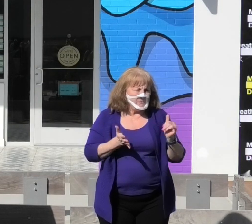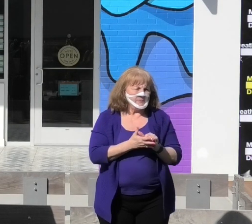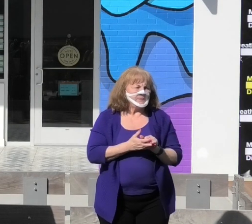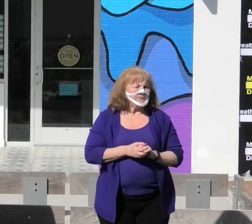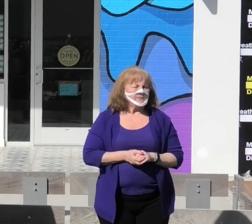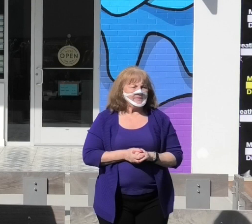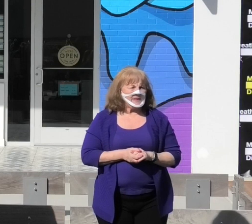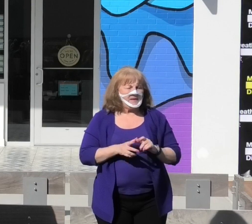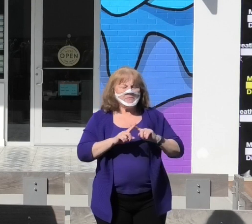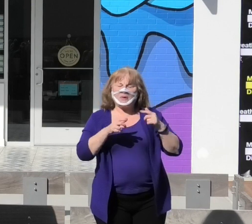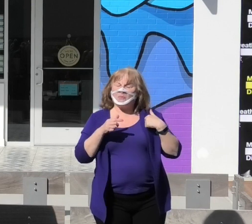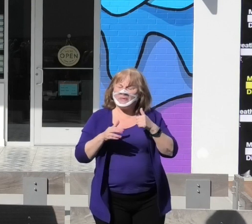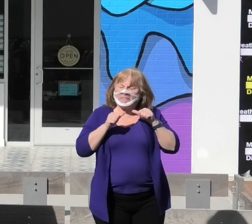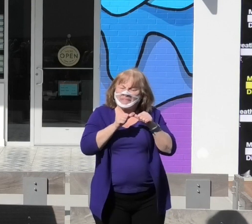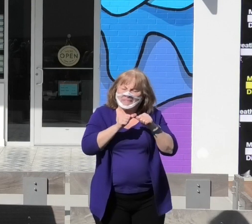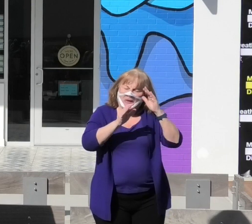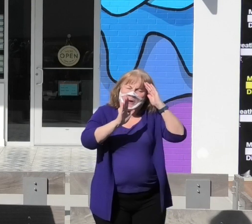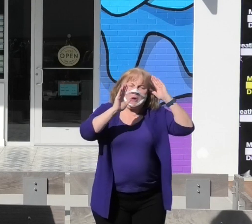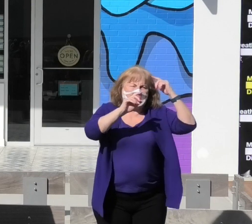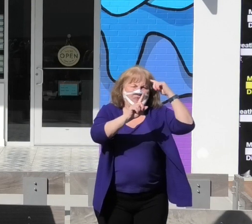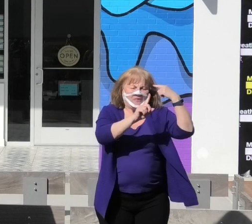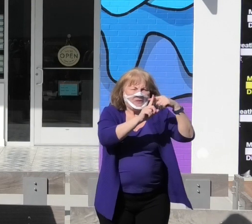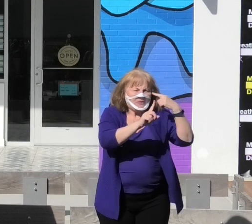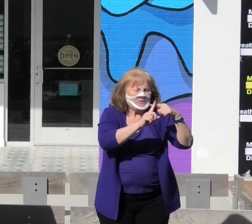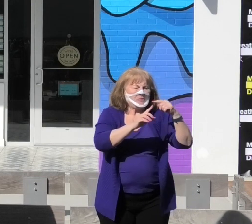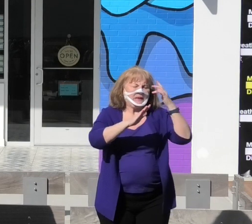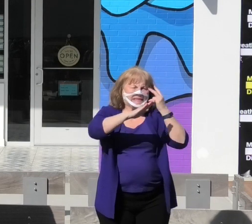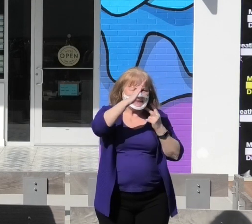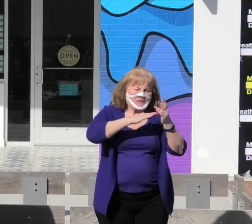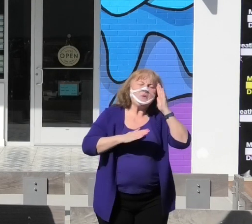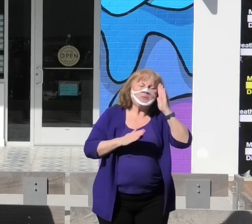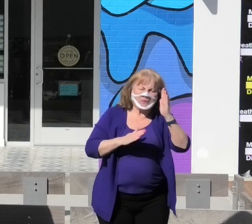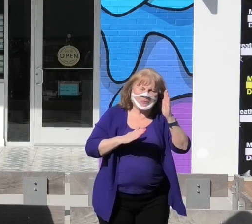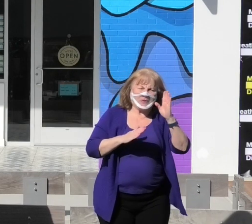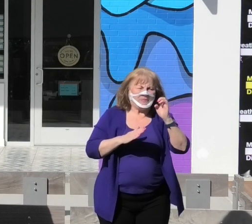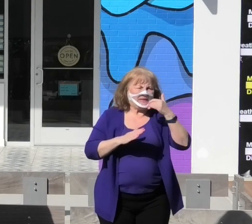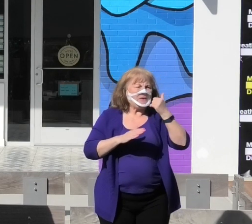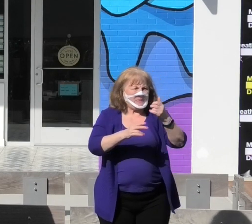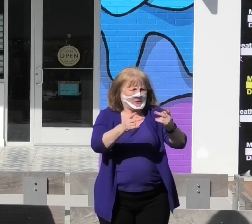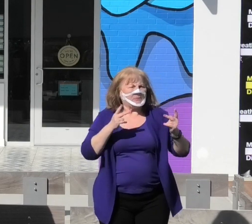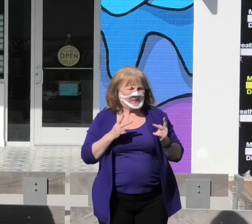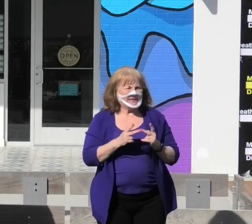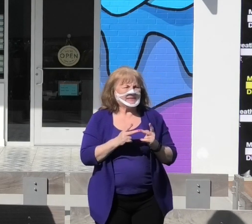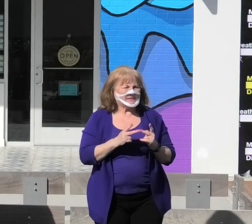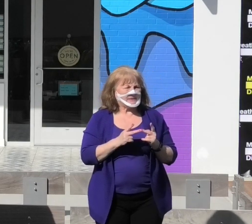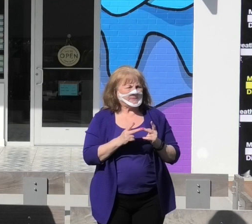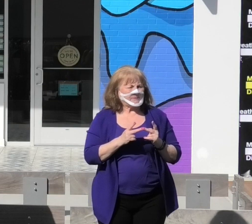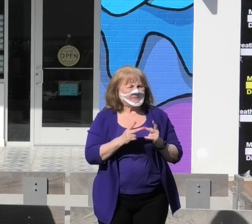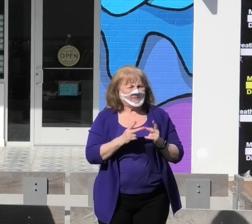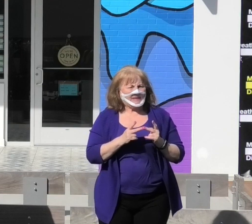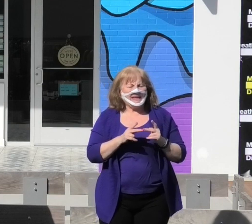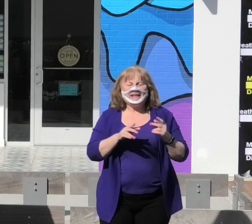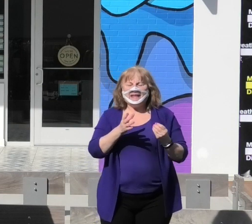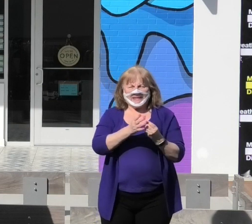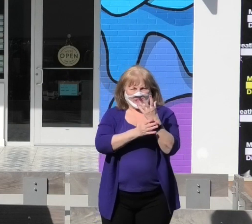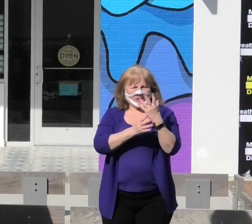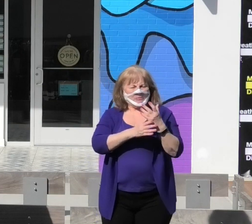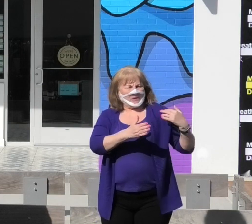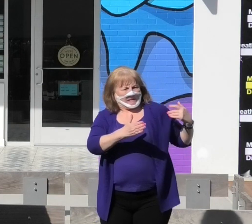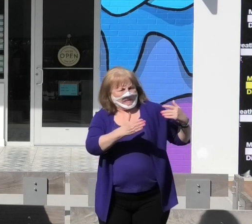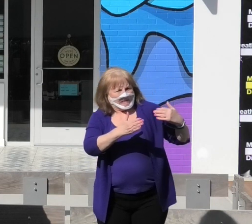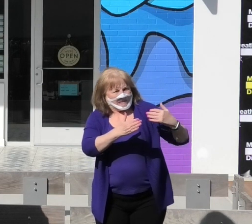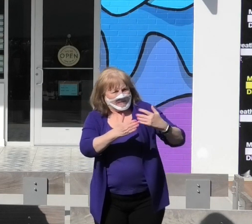But we remained hopeful, anticipating that we would be in a better place as spring comes.